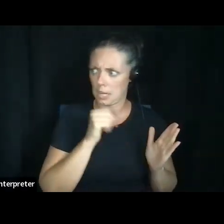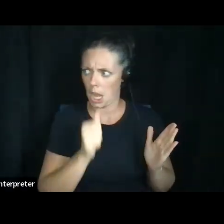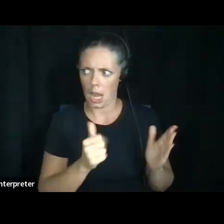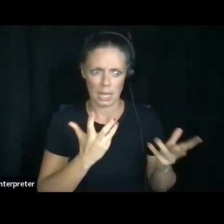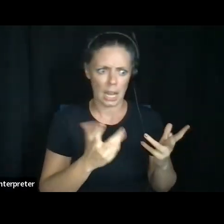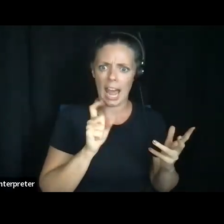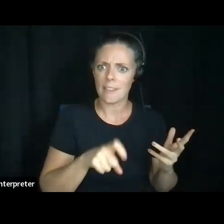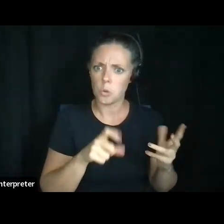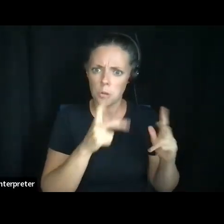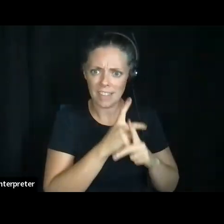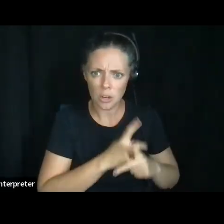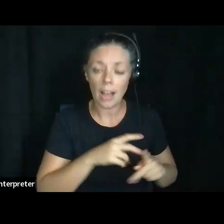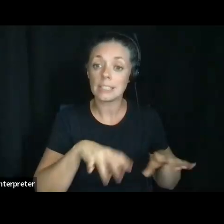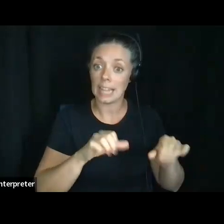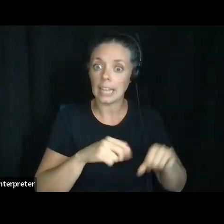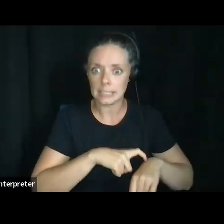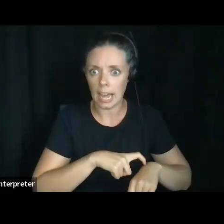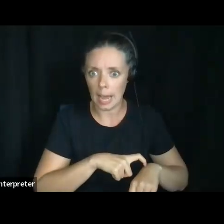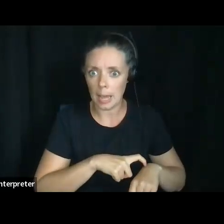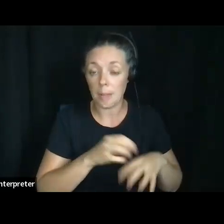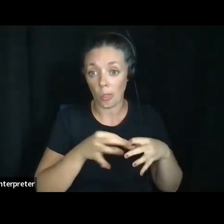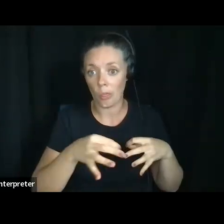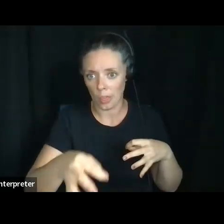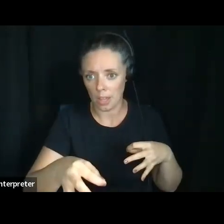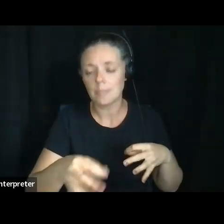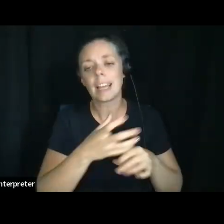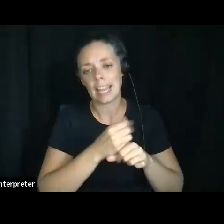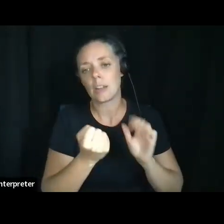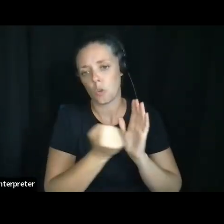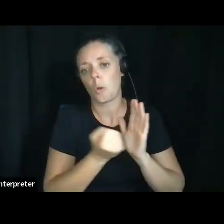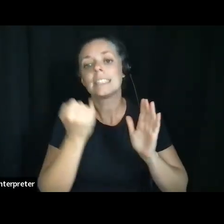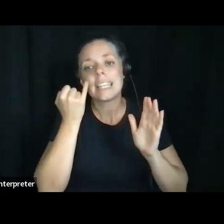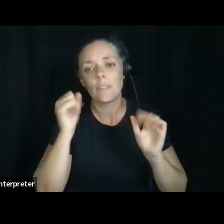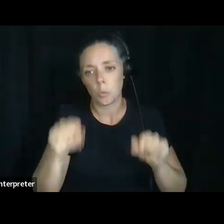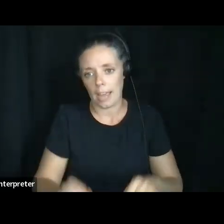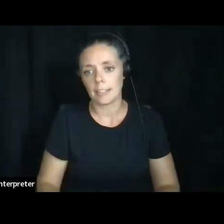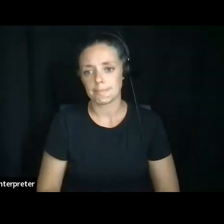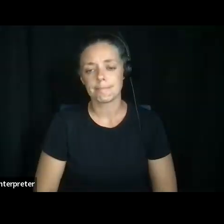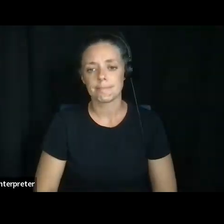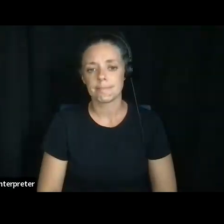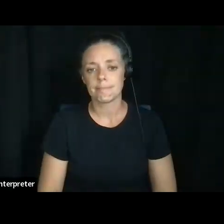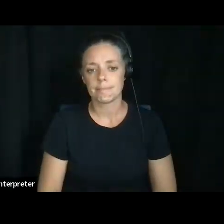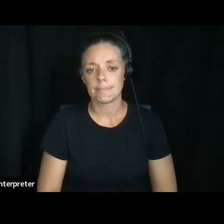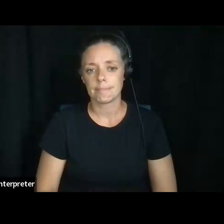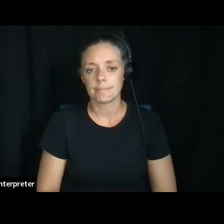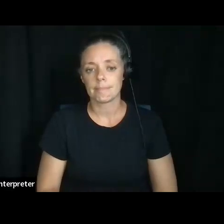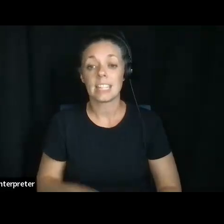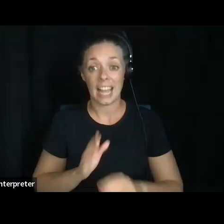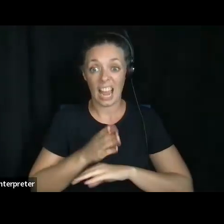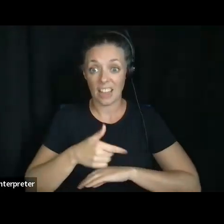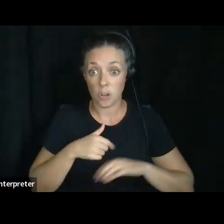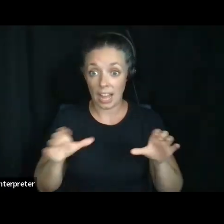So just get it notarized. If you can, once I have done all of this, all this work,